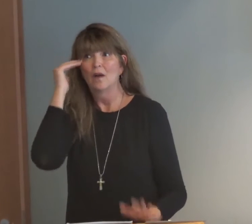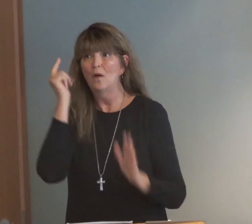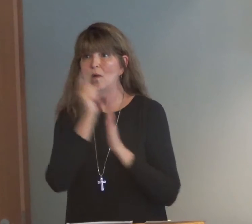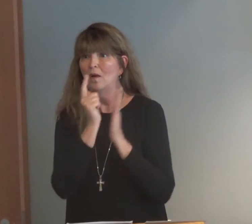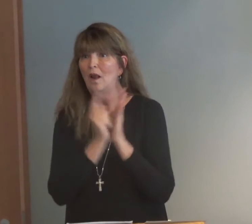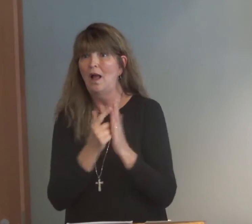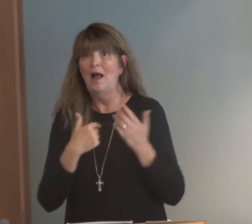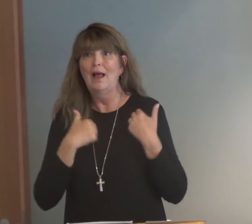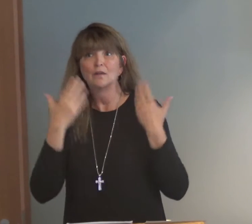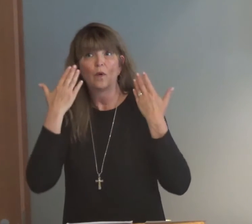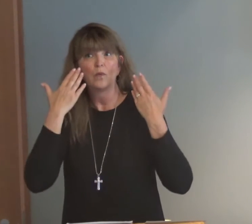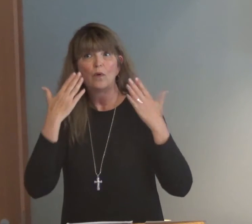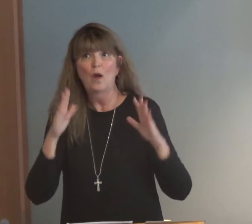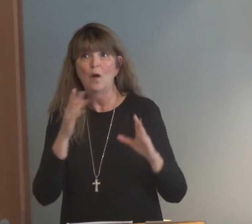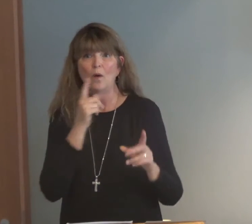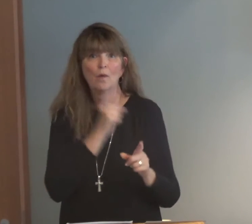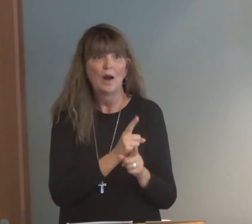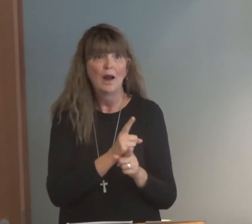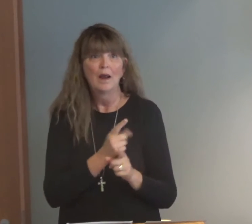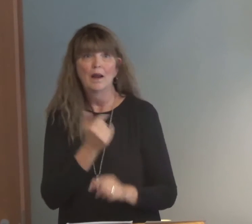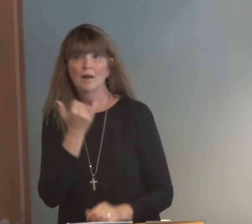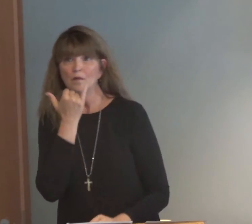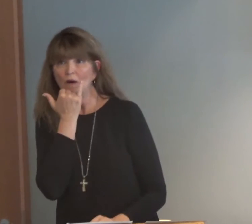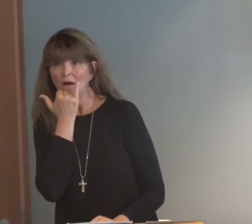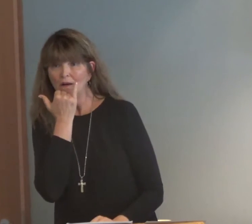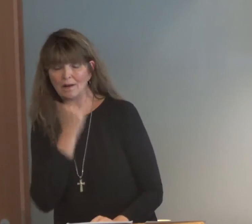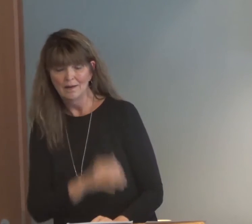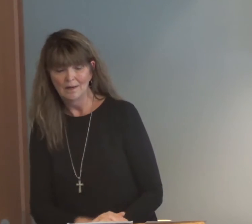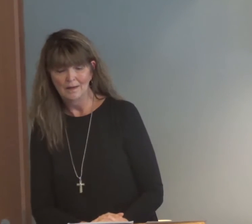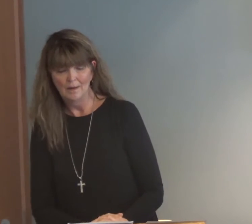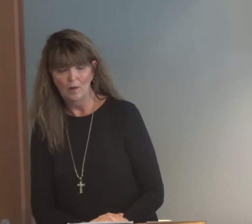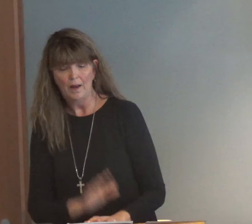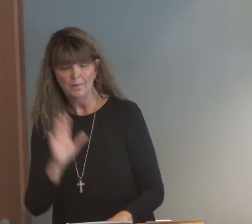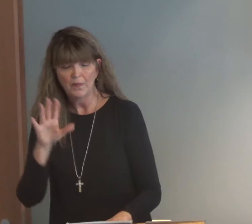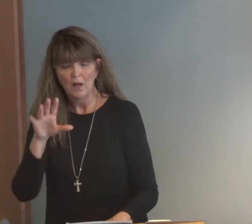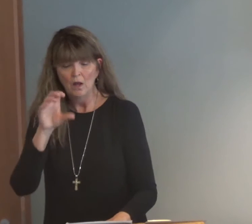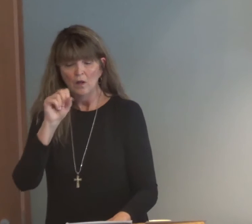the law, because if I did not know the law, then I would not know right from wrong.